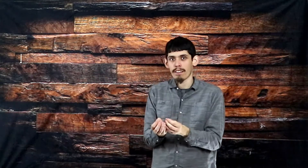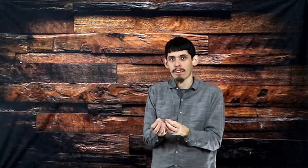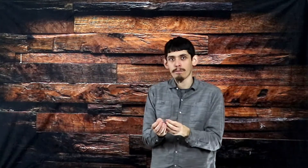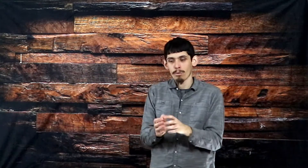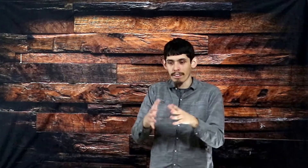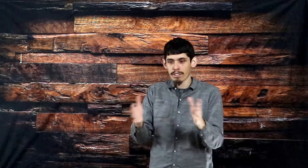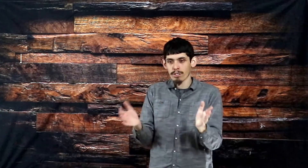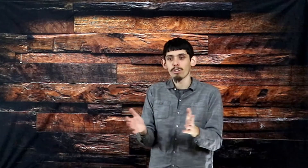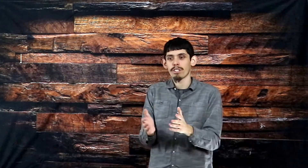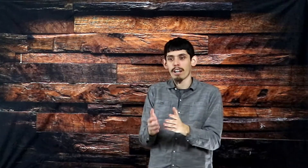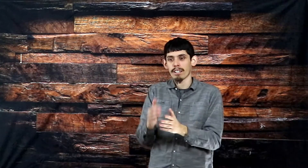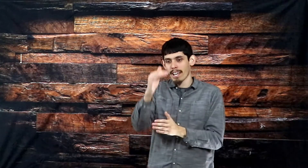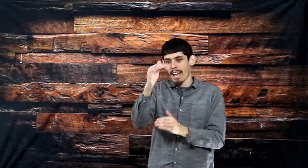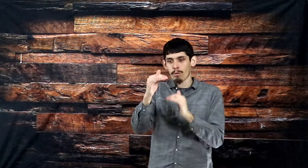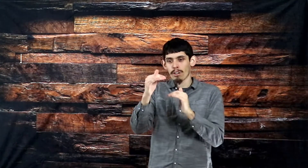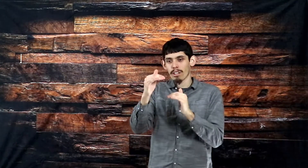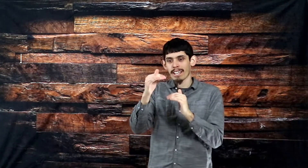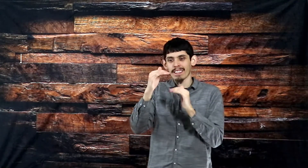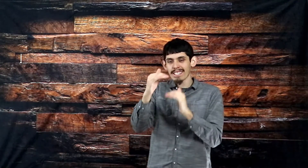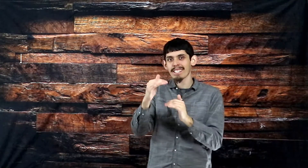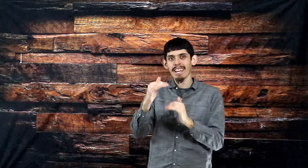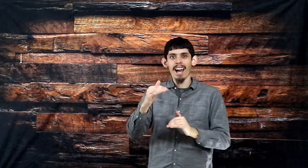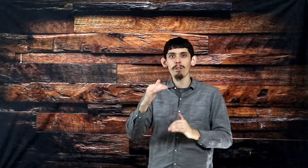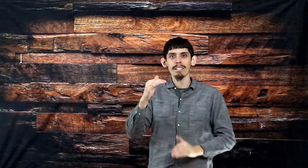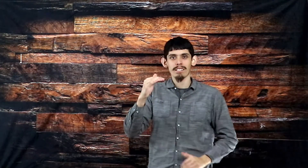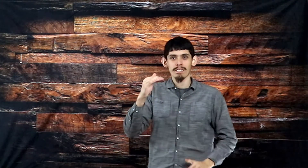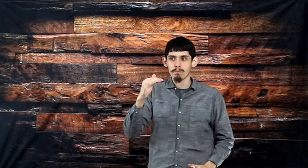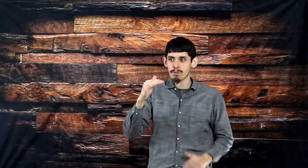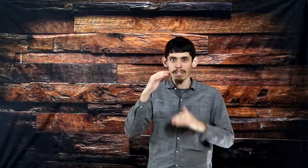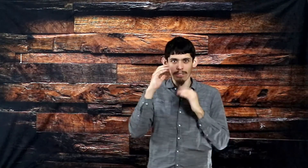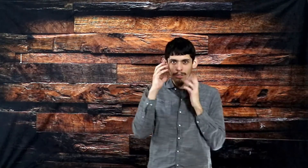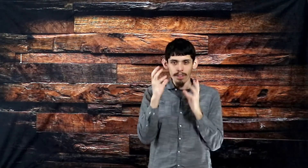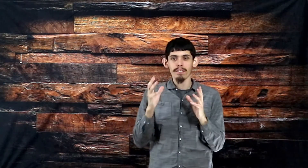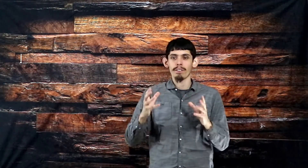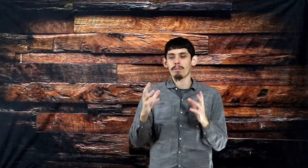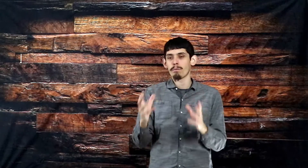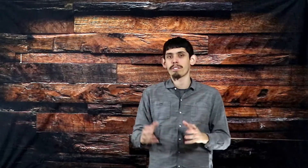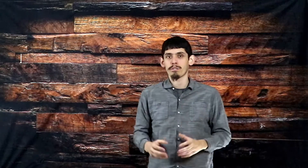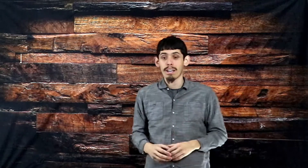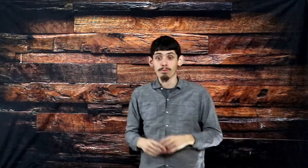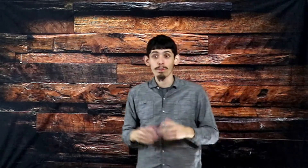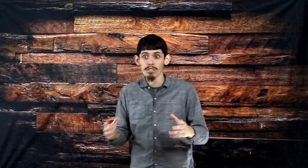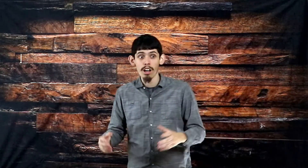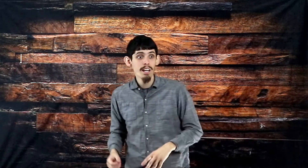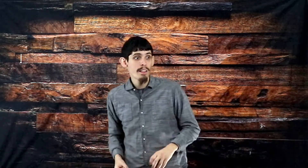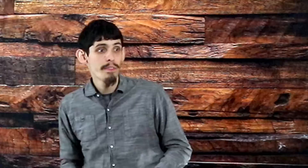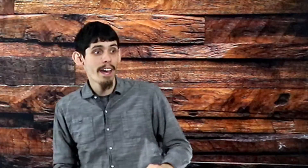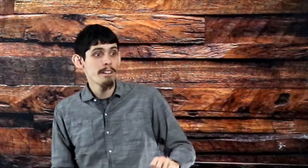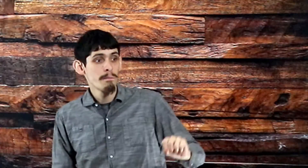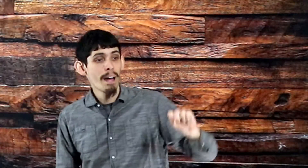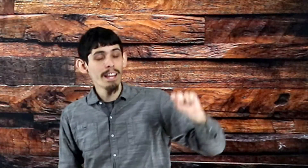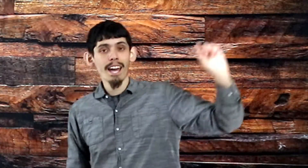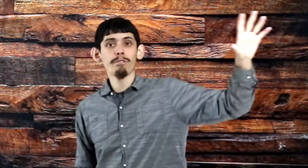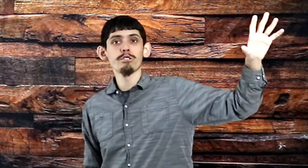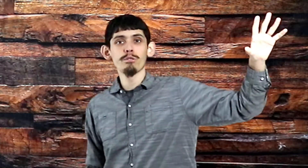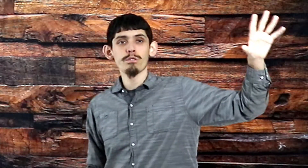We had this Google Doc and we're like, let's see how many symbols we can think of that represent Christ. We saw that Malachi 4.2 said,